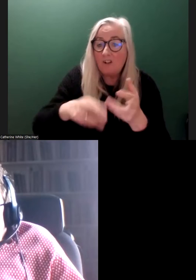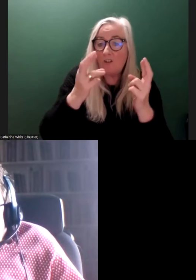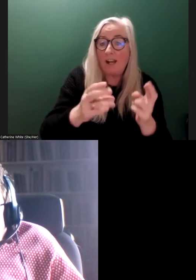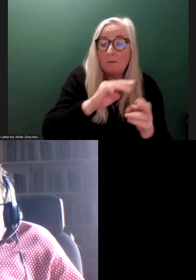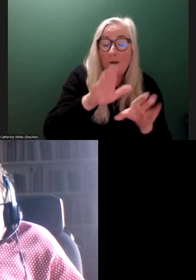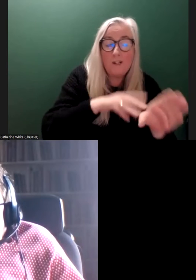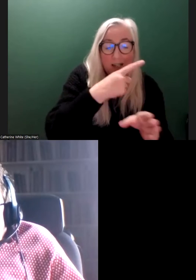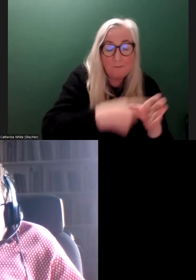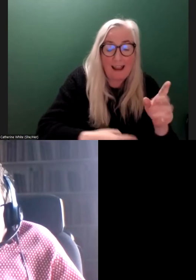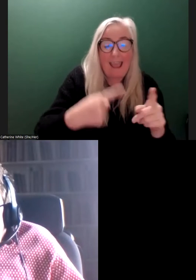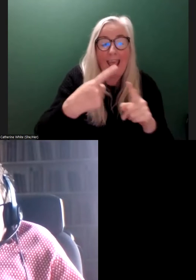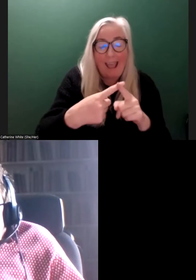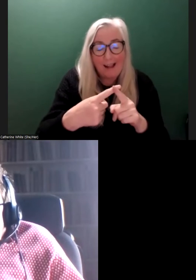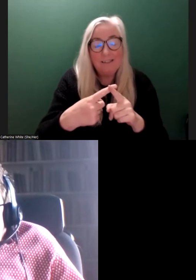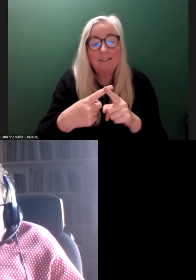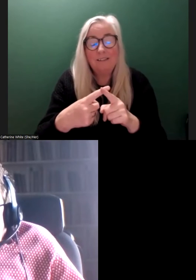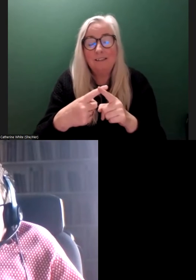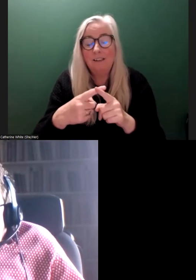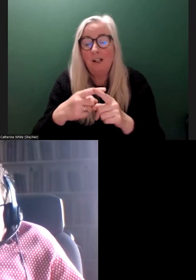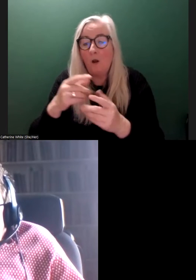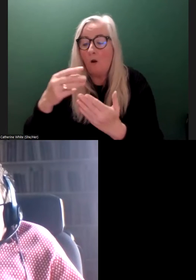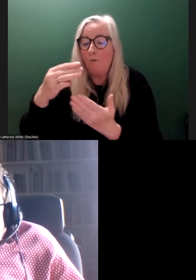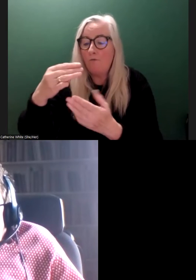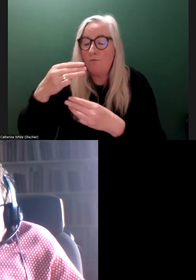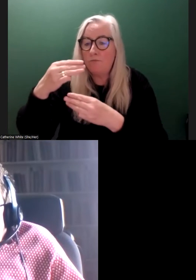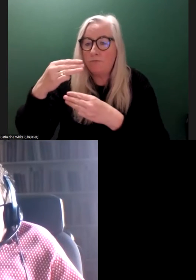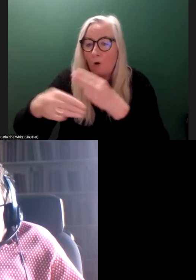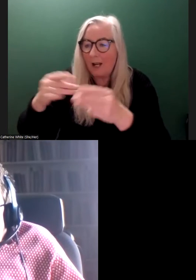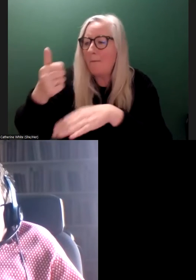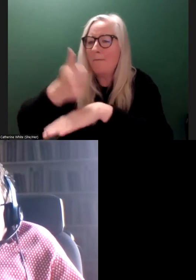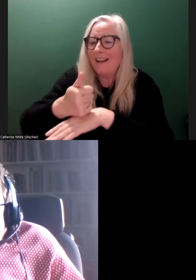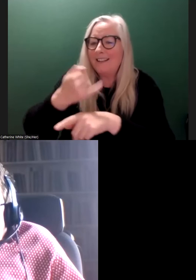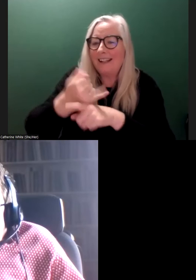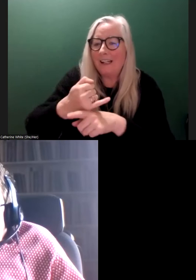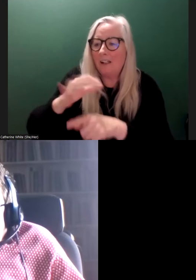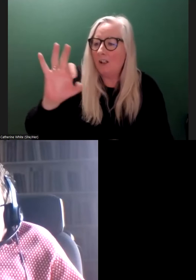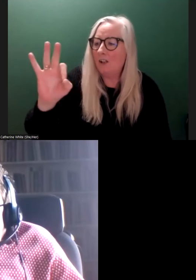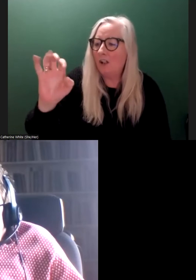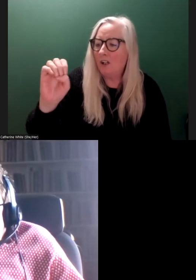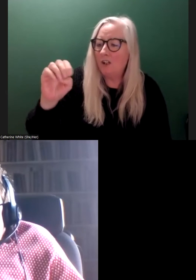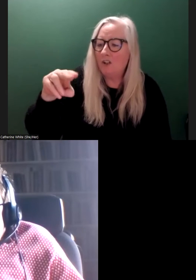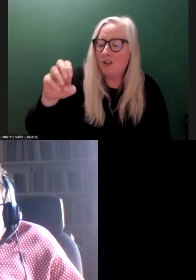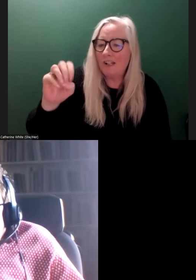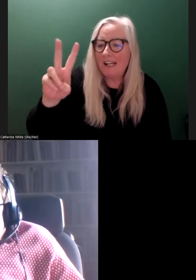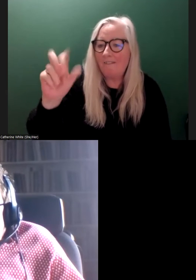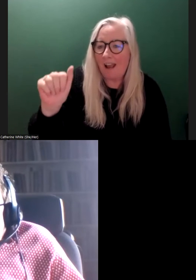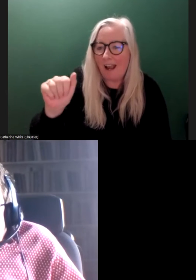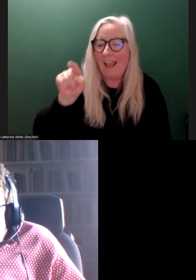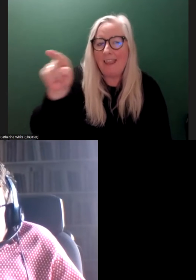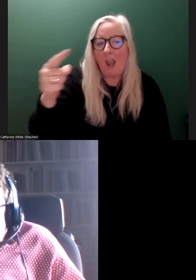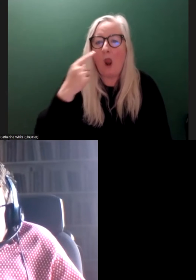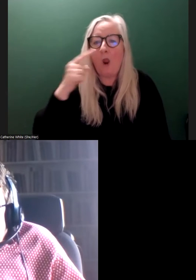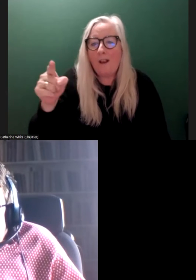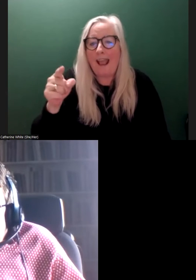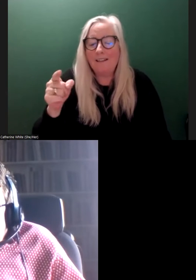Committee on the Protocols. So that's based in Geneva. And what that does is that looks at other countries and how the shadow